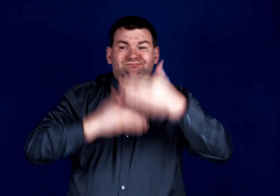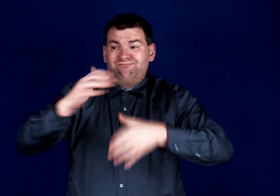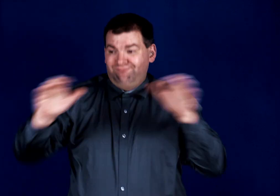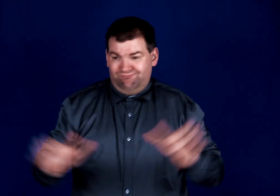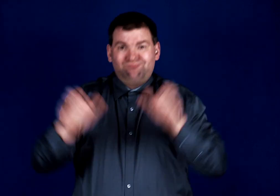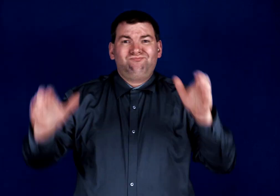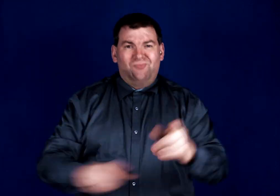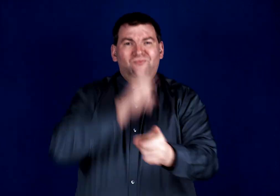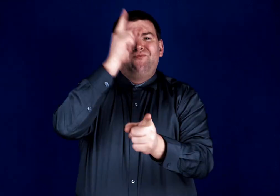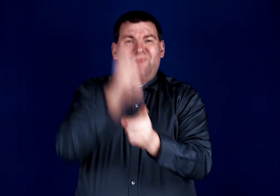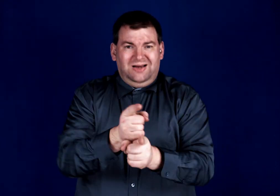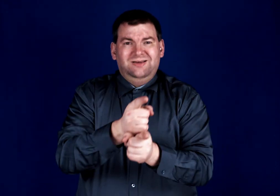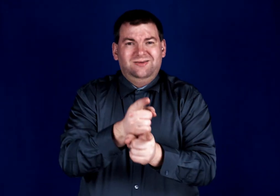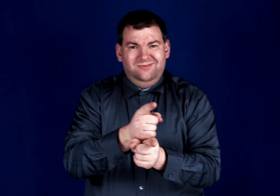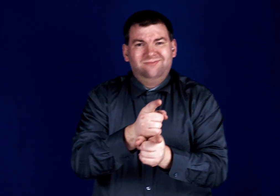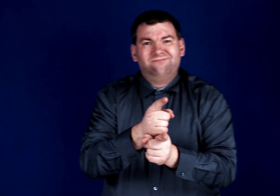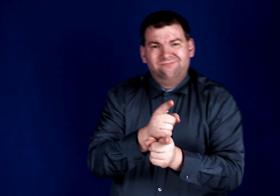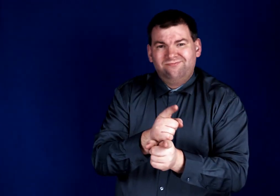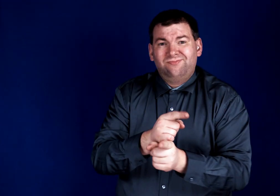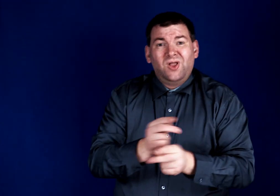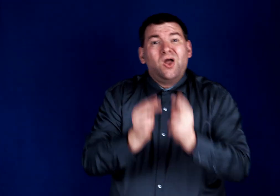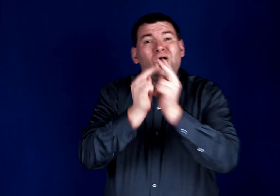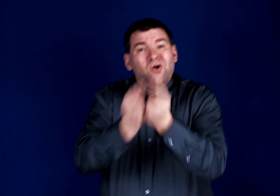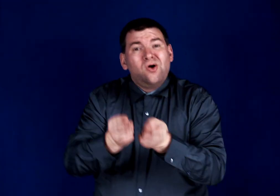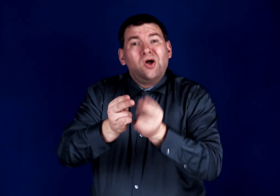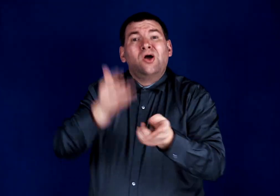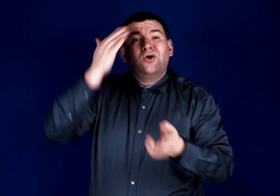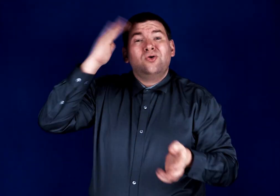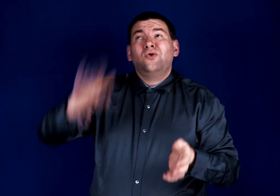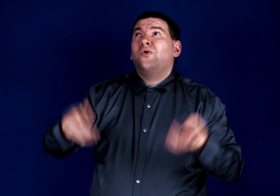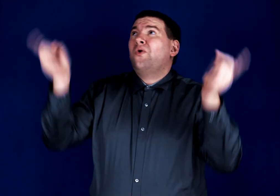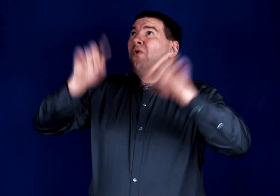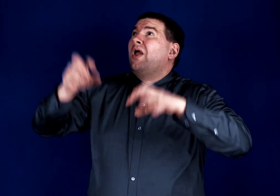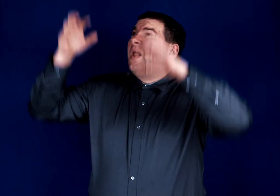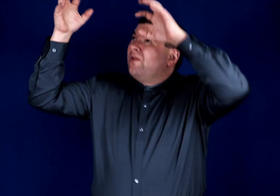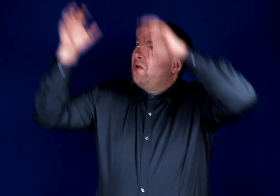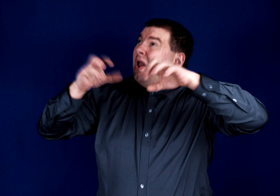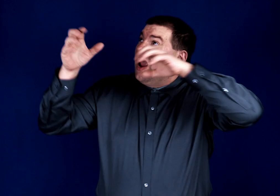thing to do, When you know a Noah knew.